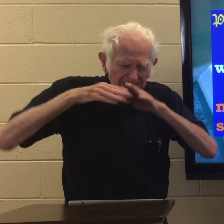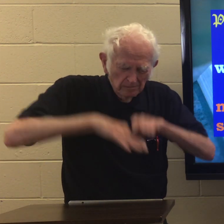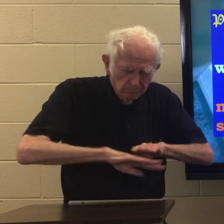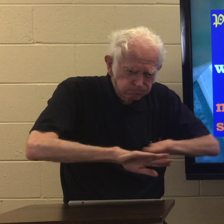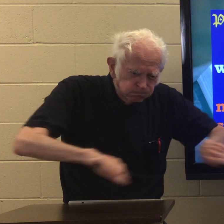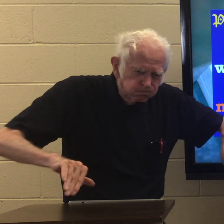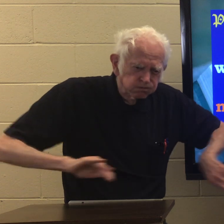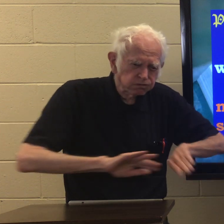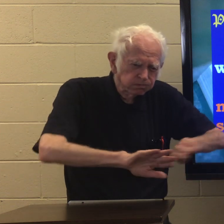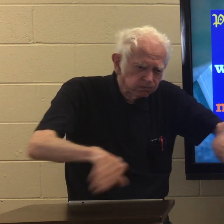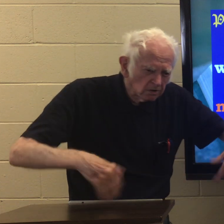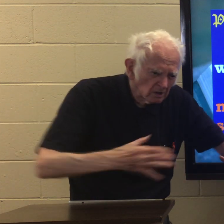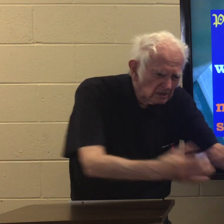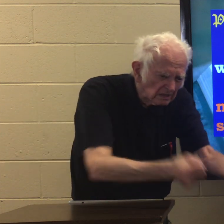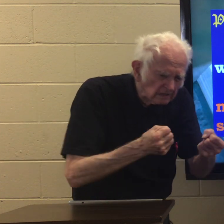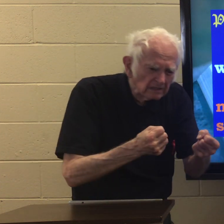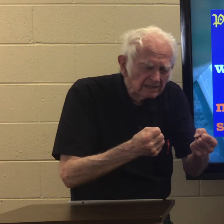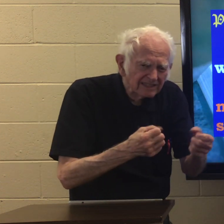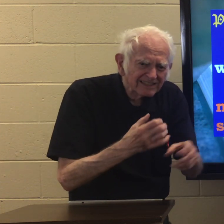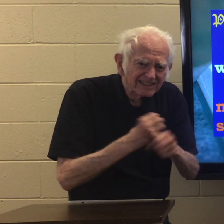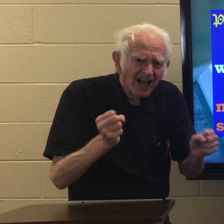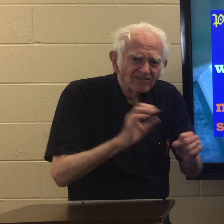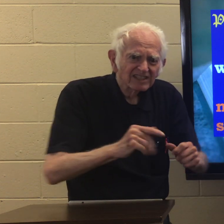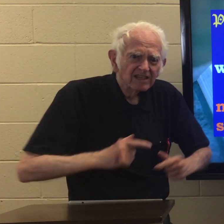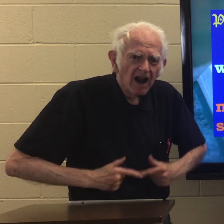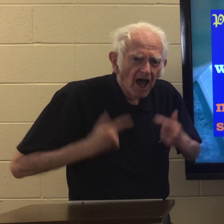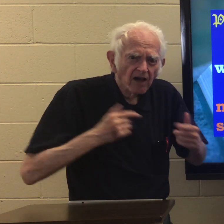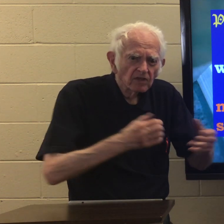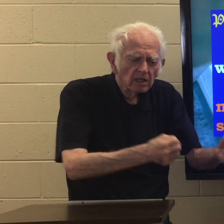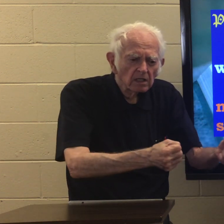full clothes on. he jumped into the lake and pulled the boy out and saved his life.